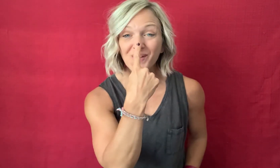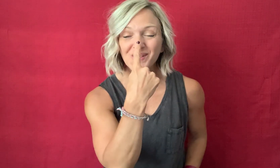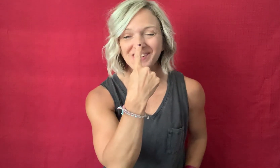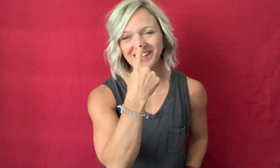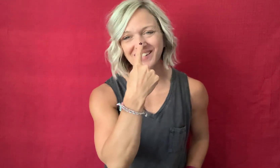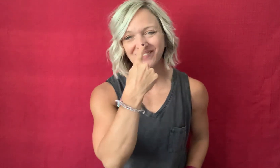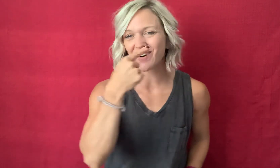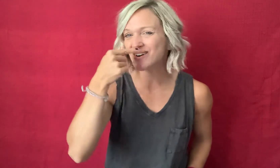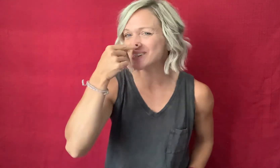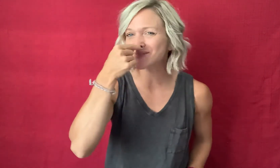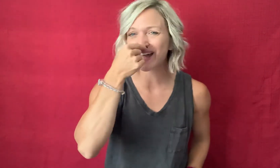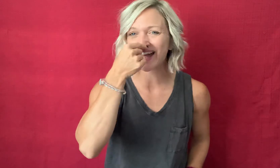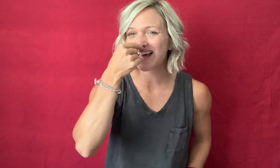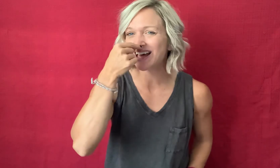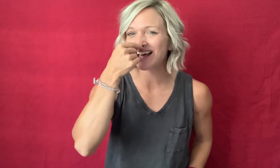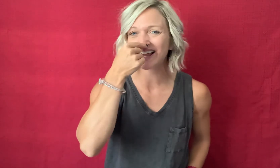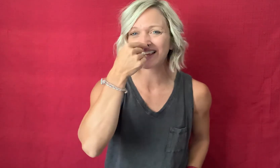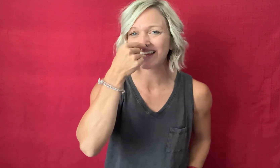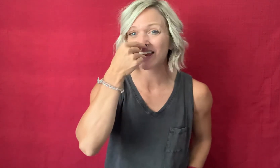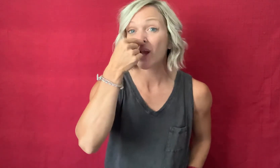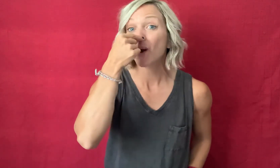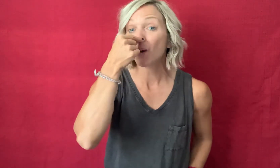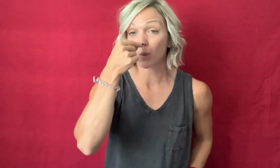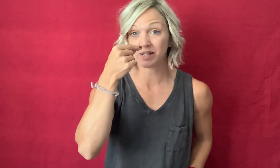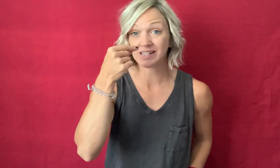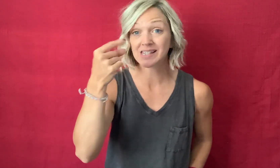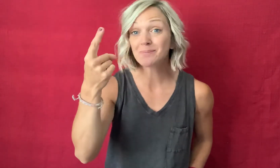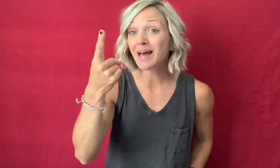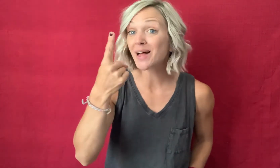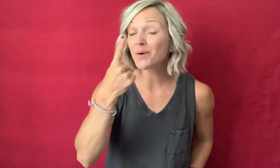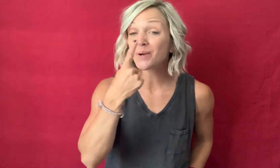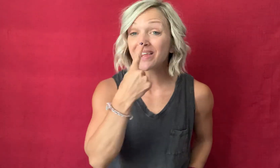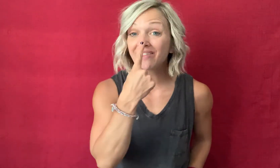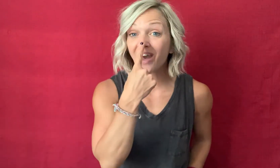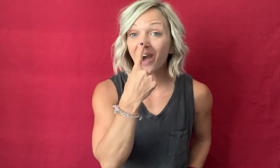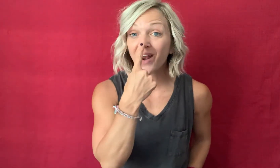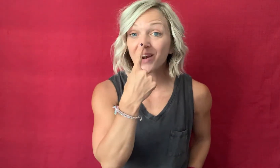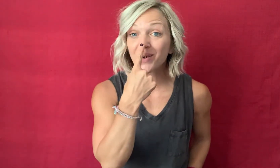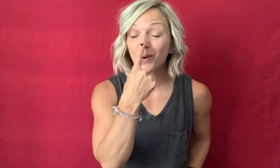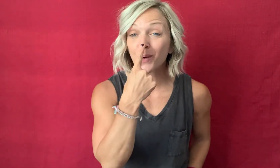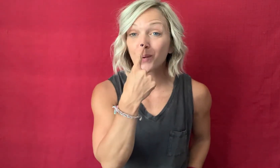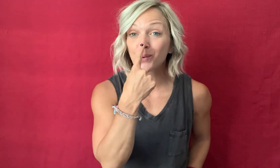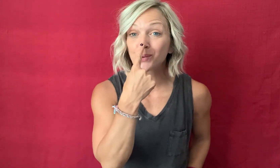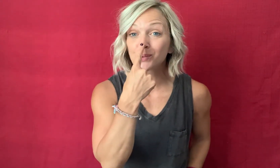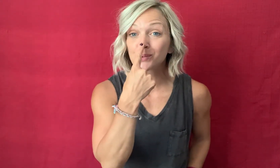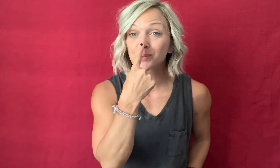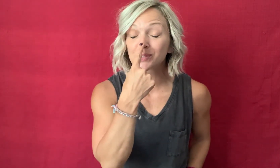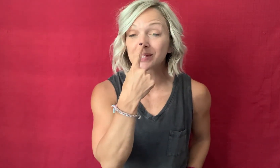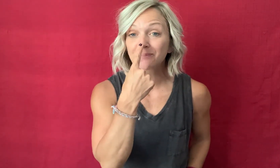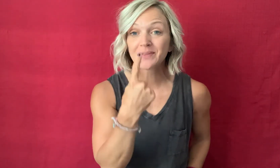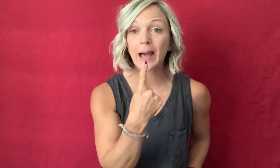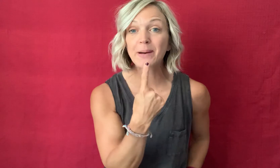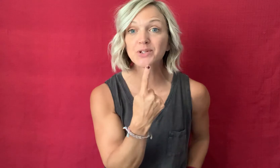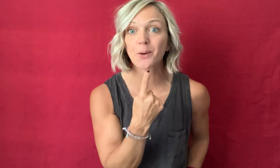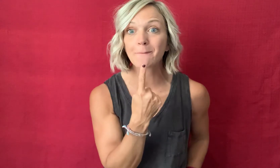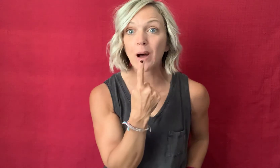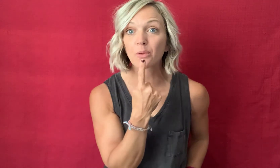is for smelling we smell with our nose how about your mouth